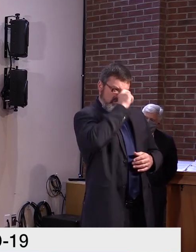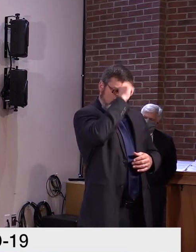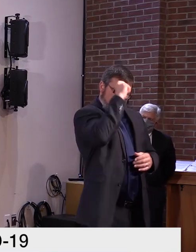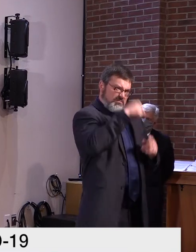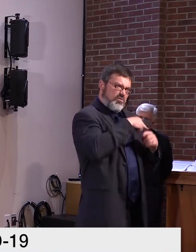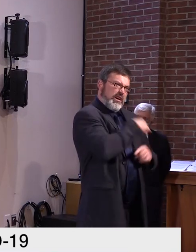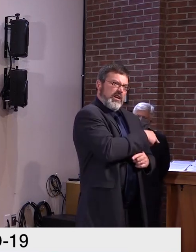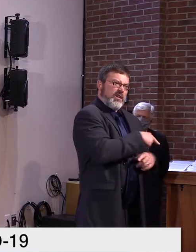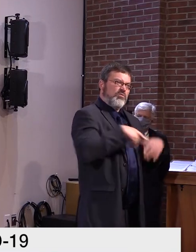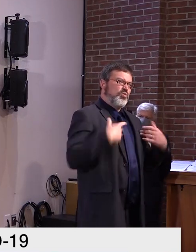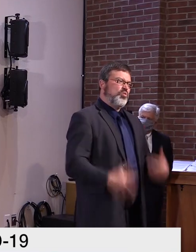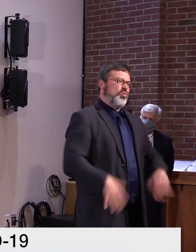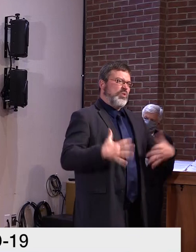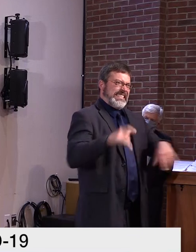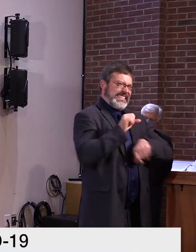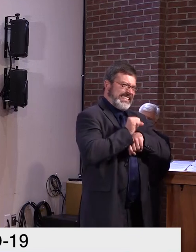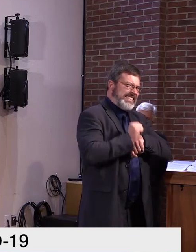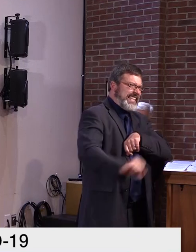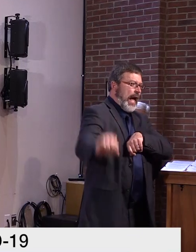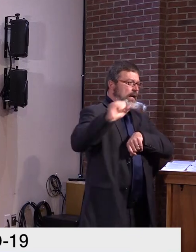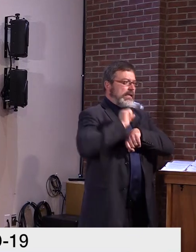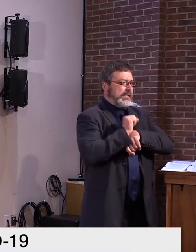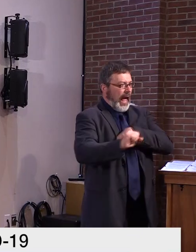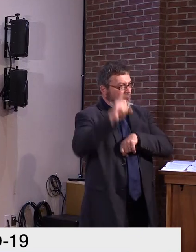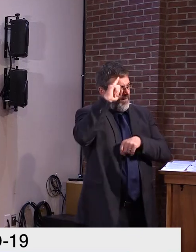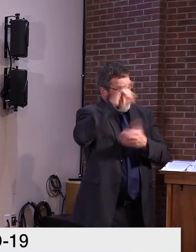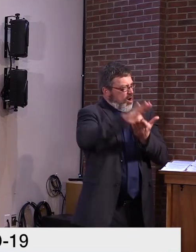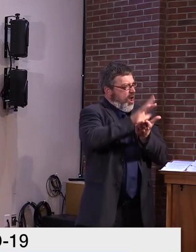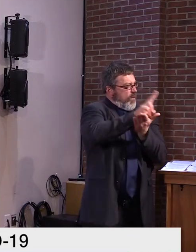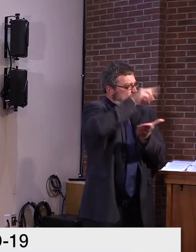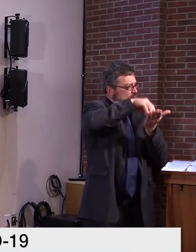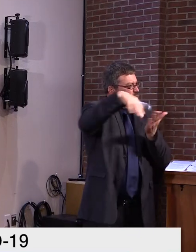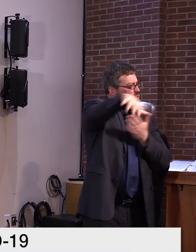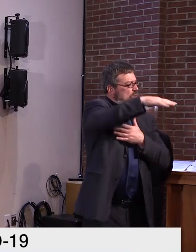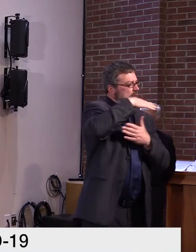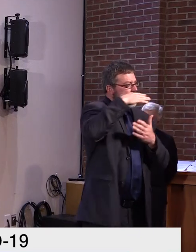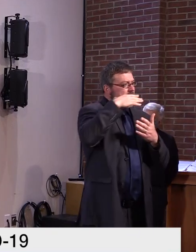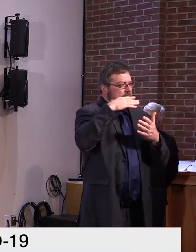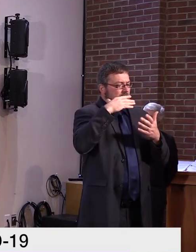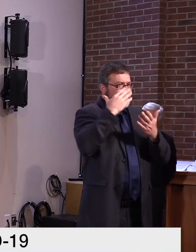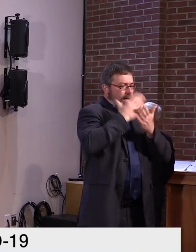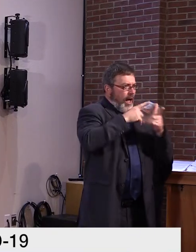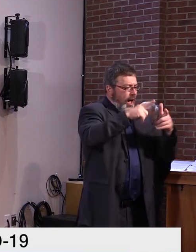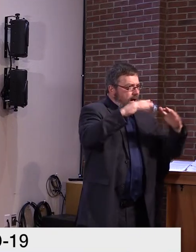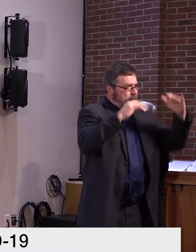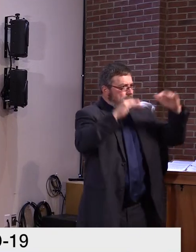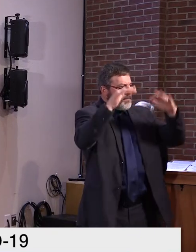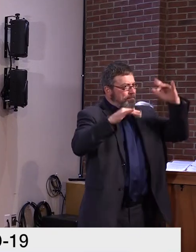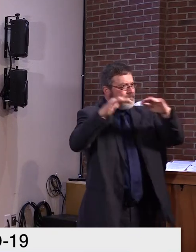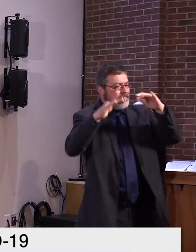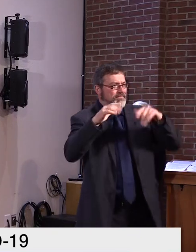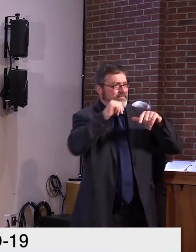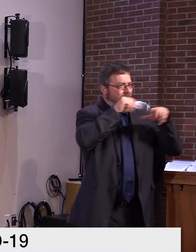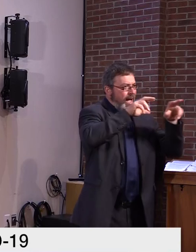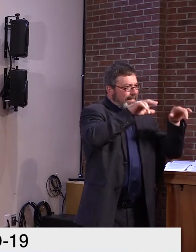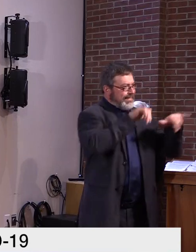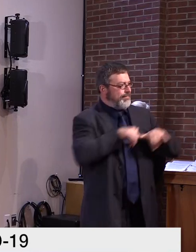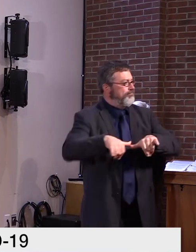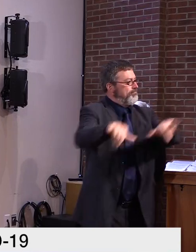his undying and unflagging commitment to making the college restart successful.